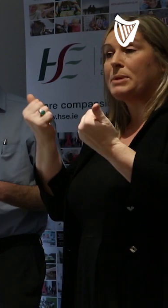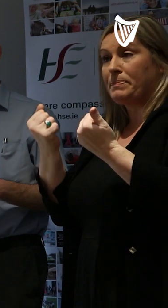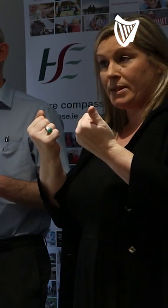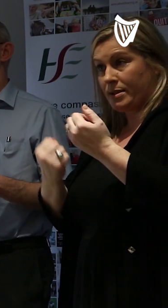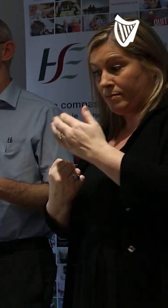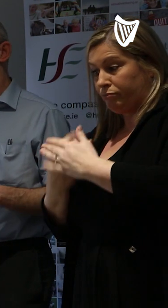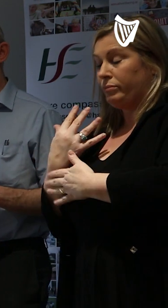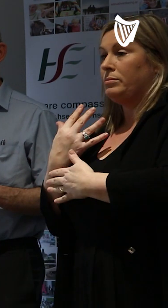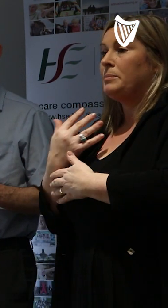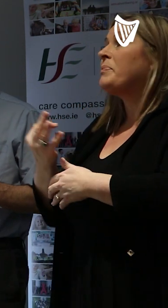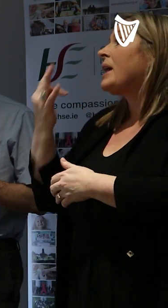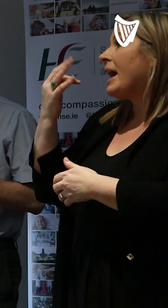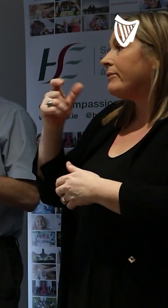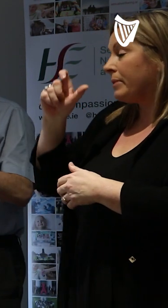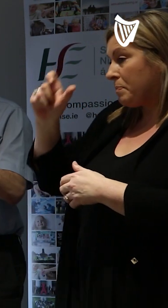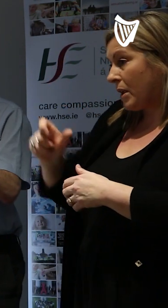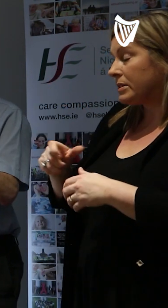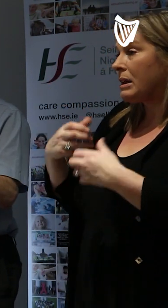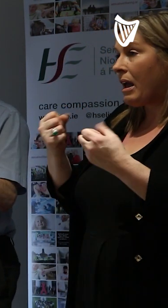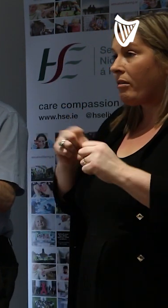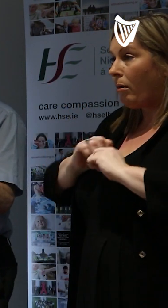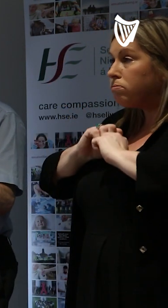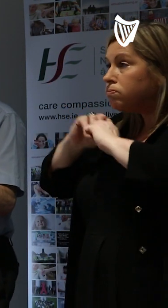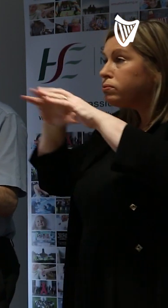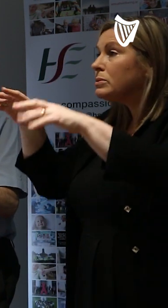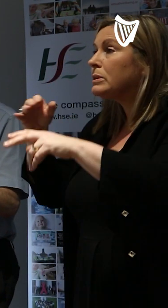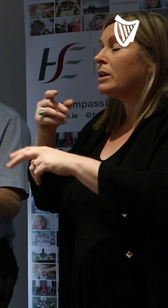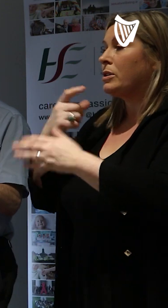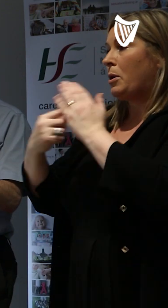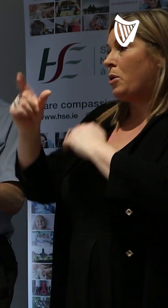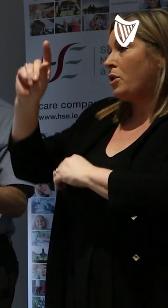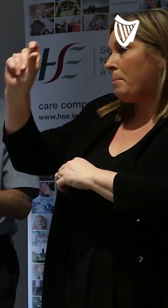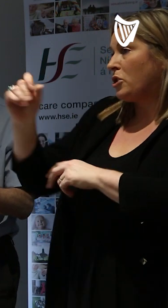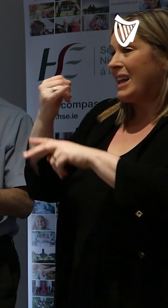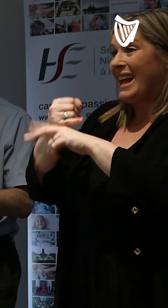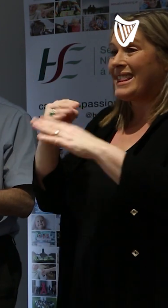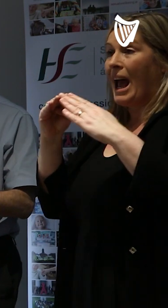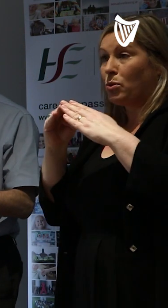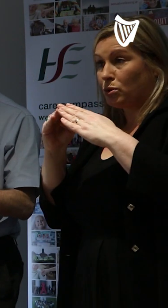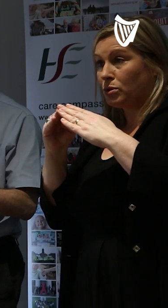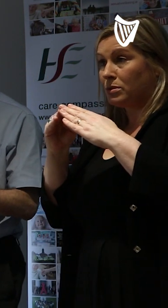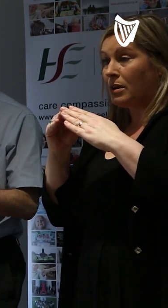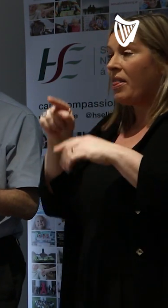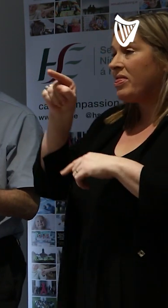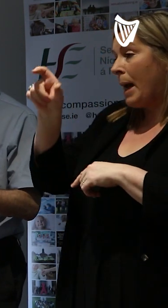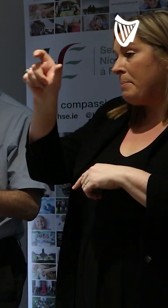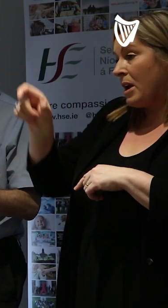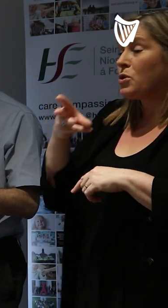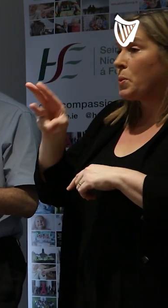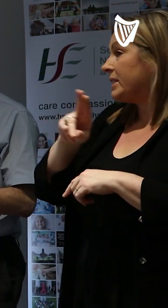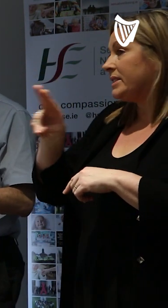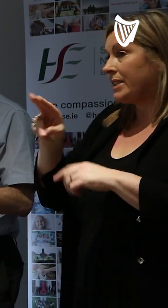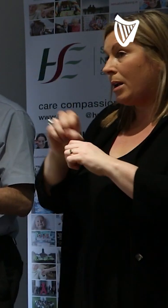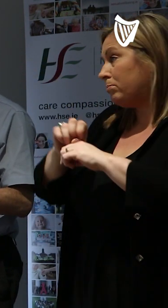And if they do shed to the virus and they give it to somebody in their house, that person isn't going to shed the virus